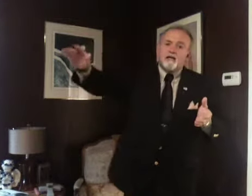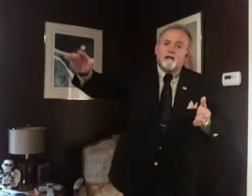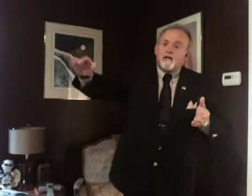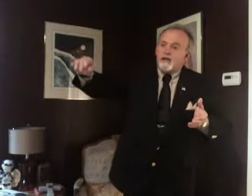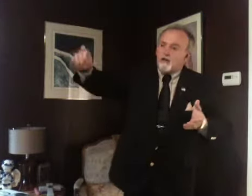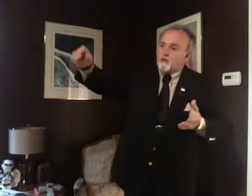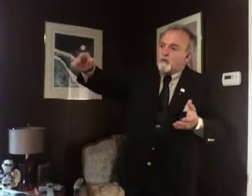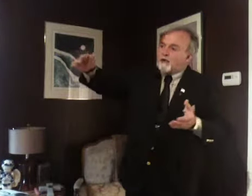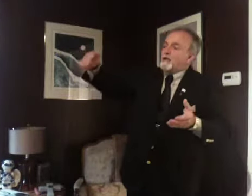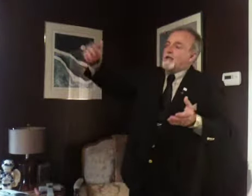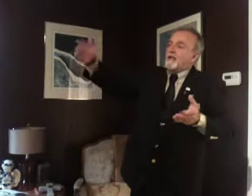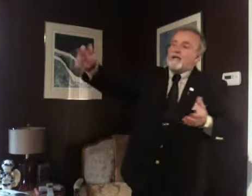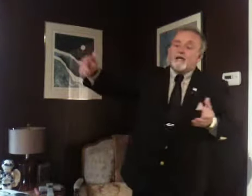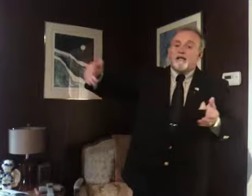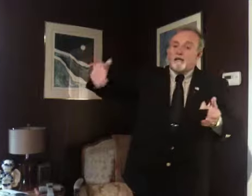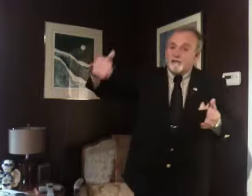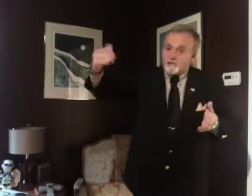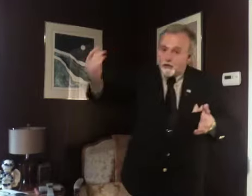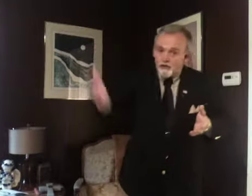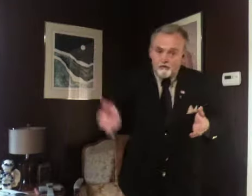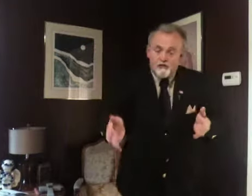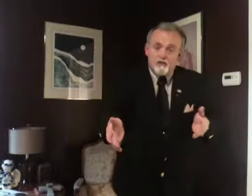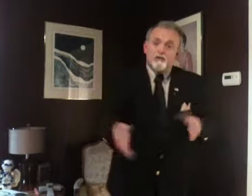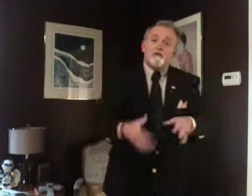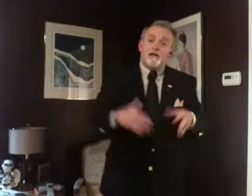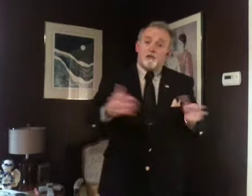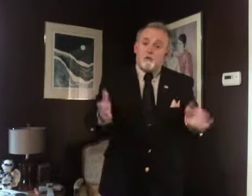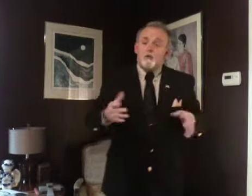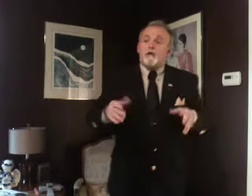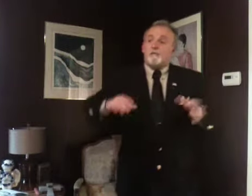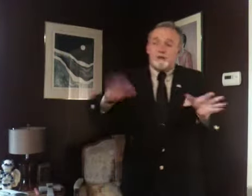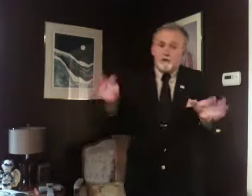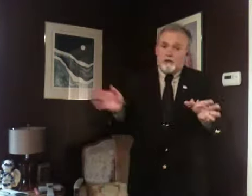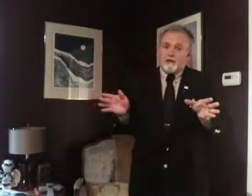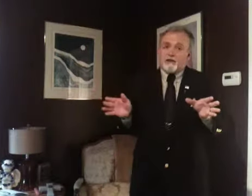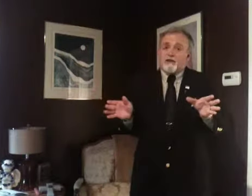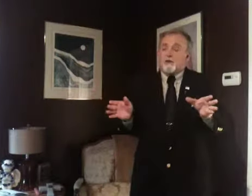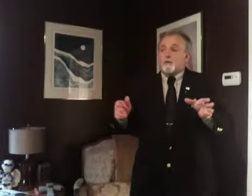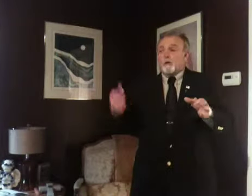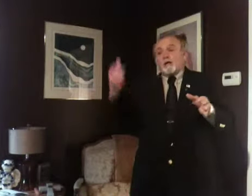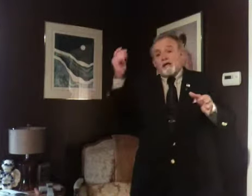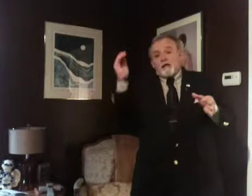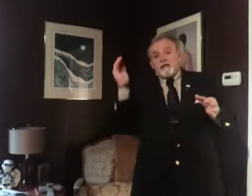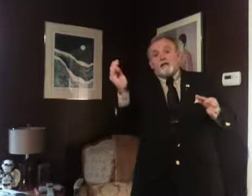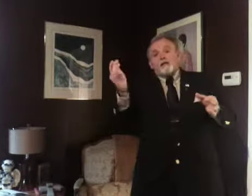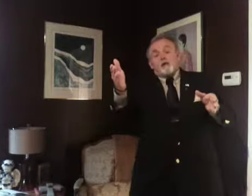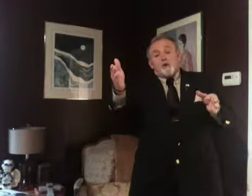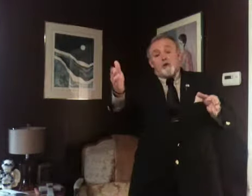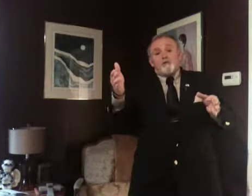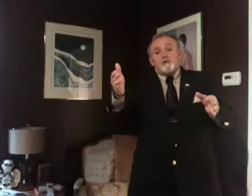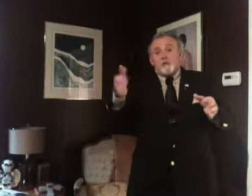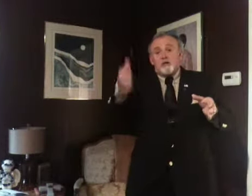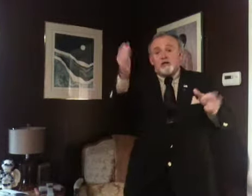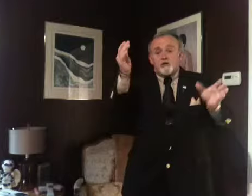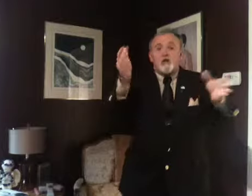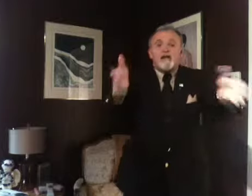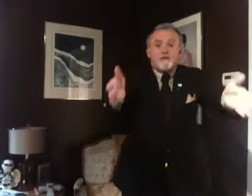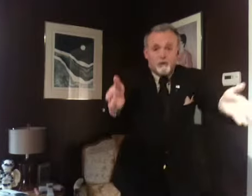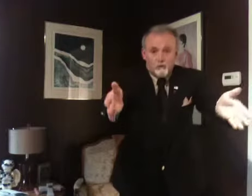either by getting out and starting your vehicle, getting it warmed up, getting it ready to go, and then going off to work and driving to